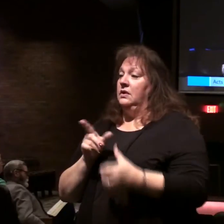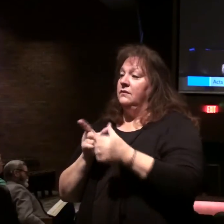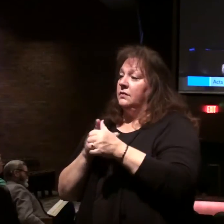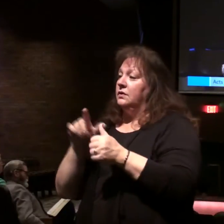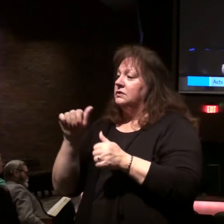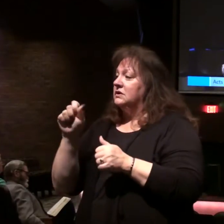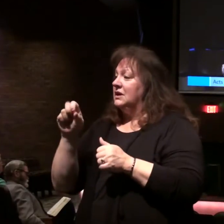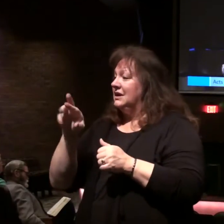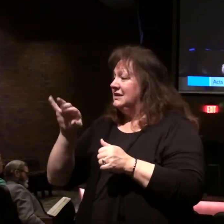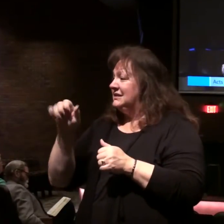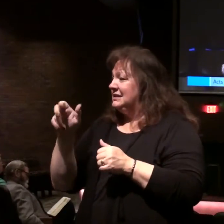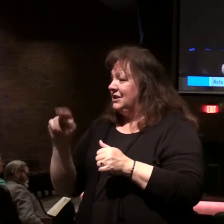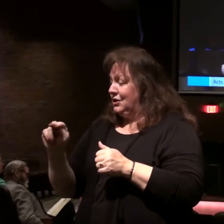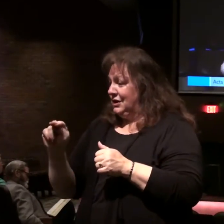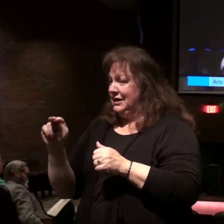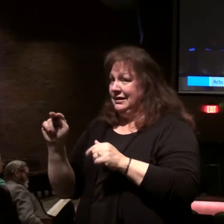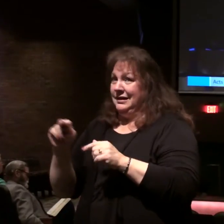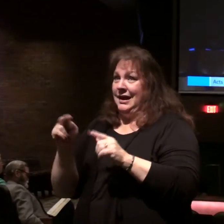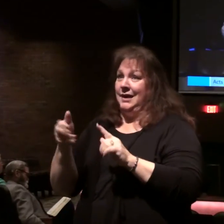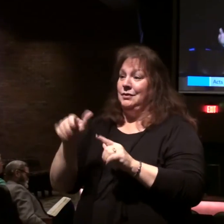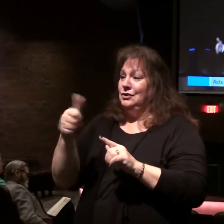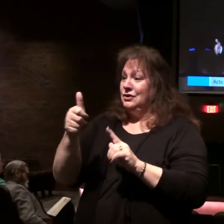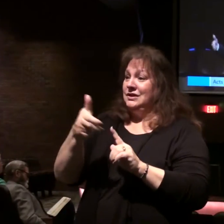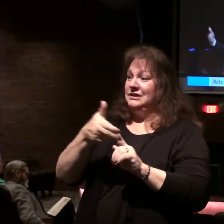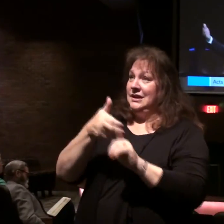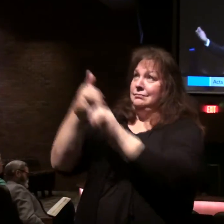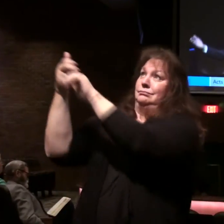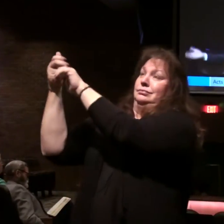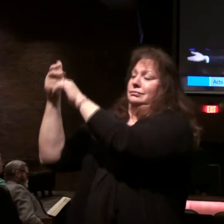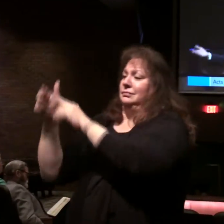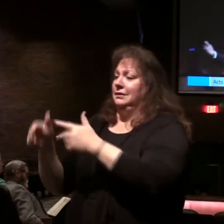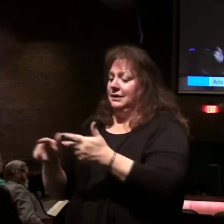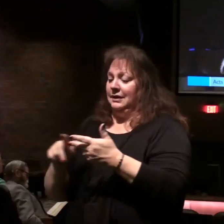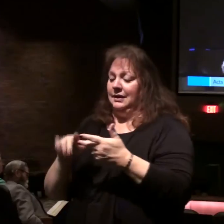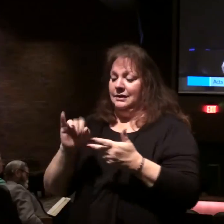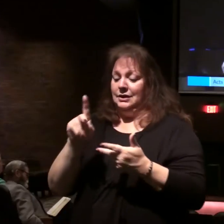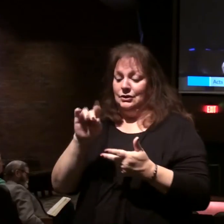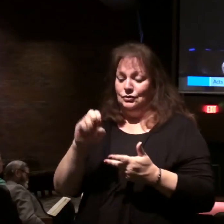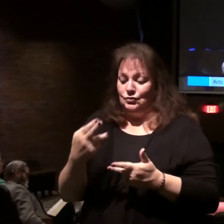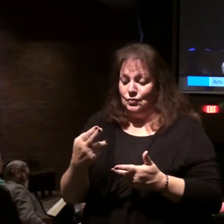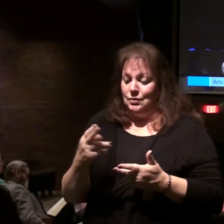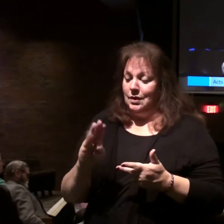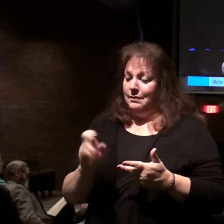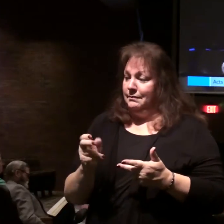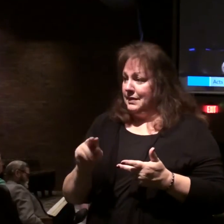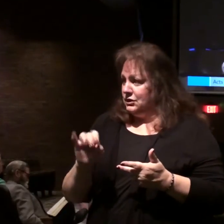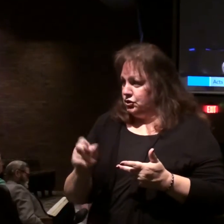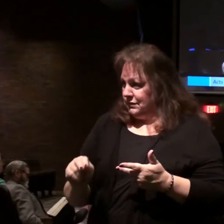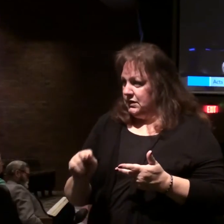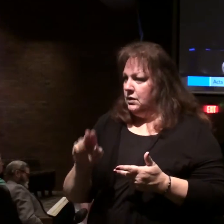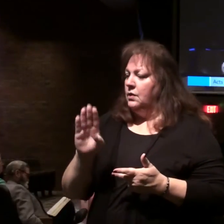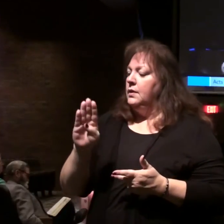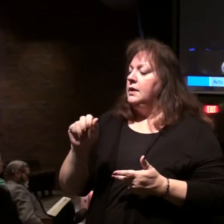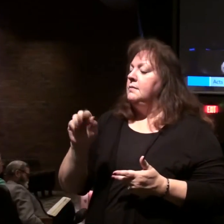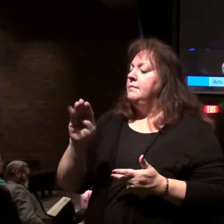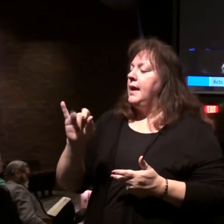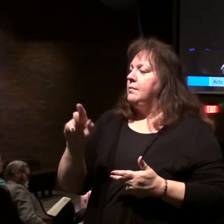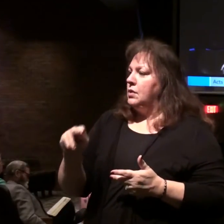Assyrian conquering of the northern ten tribes and then Judah and Benjamin in the Babylonian